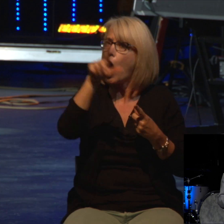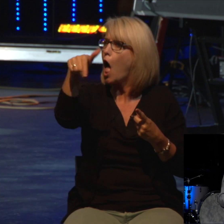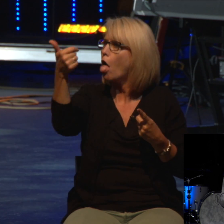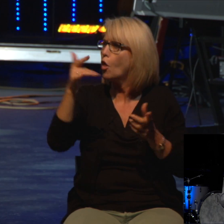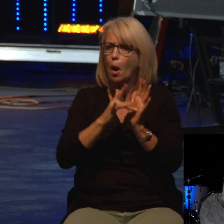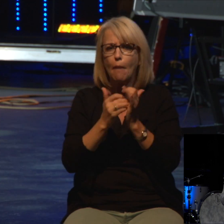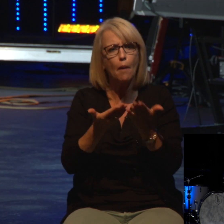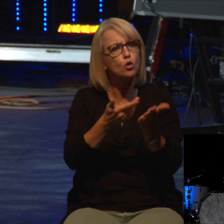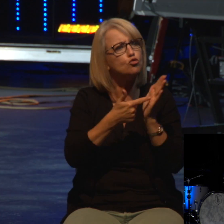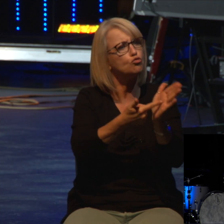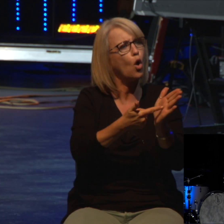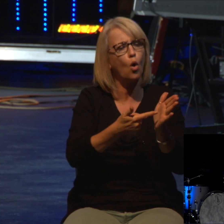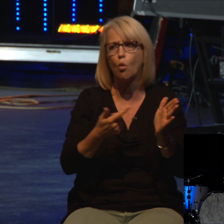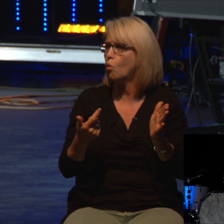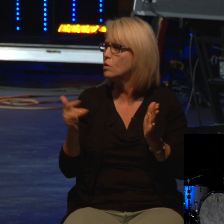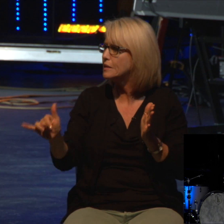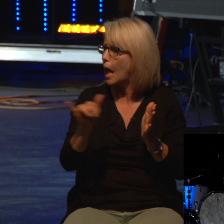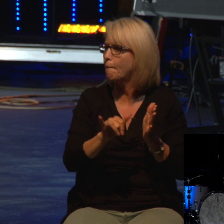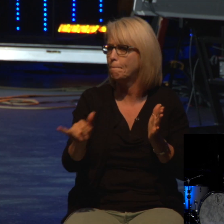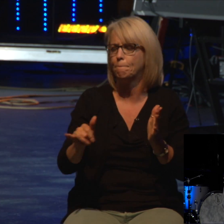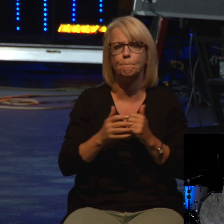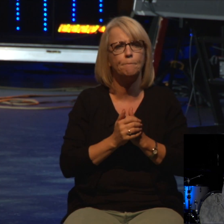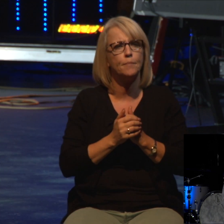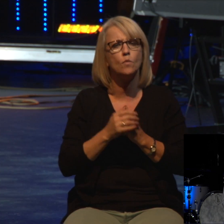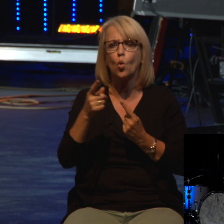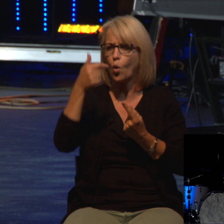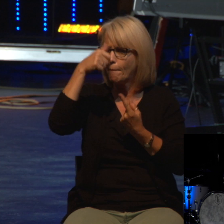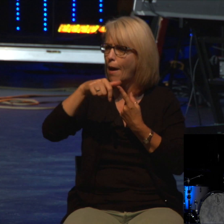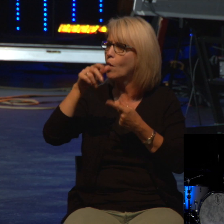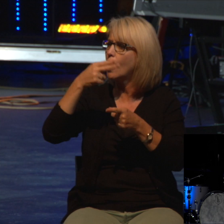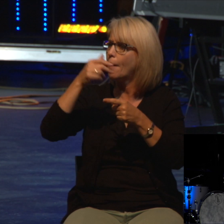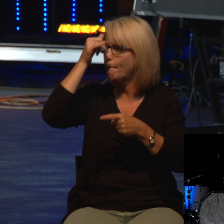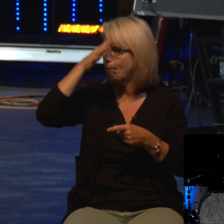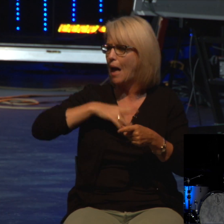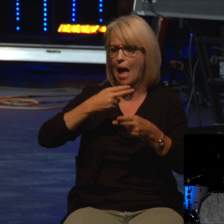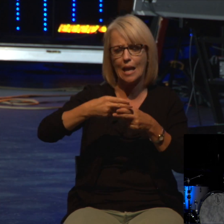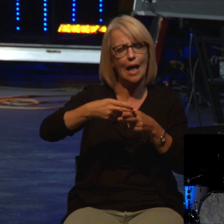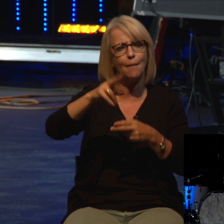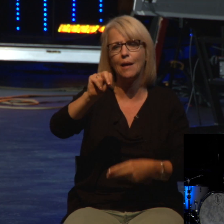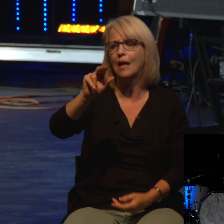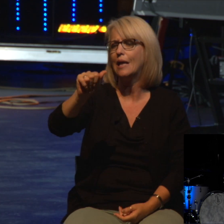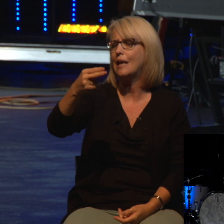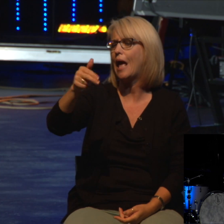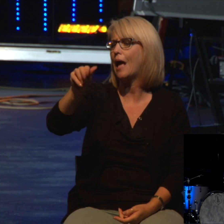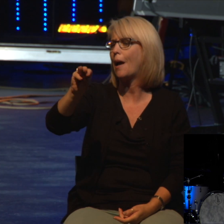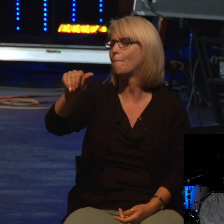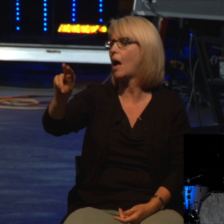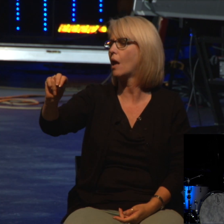For instance, I find myself thinking about this man called Naaman in the book of 2